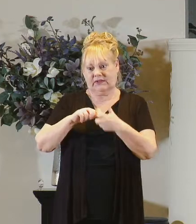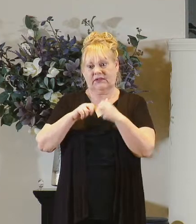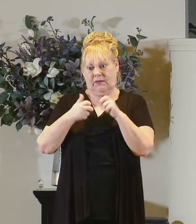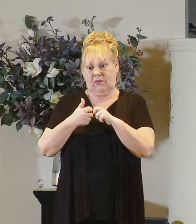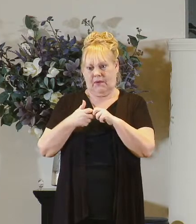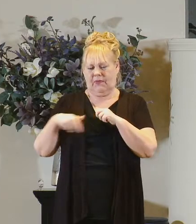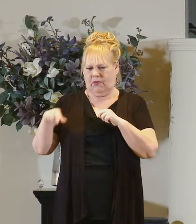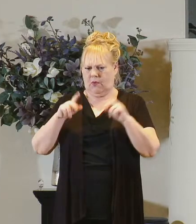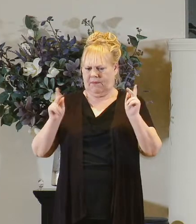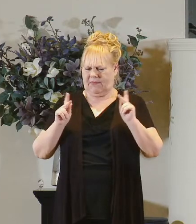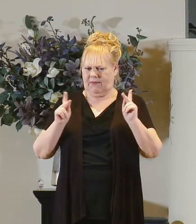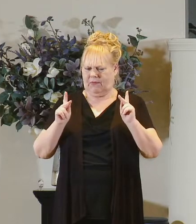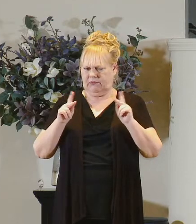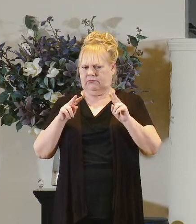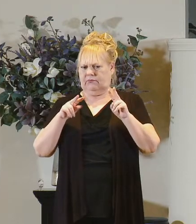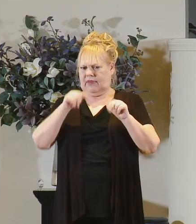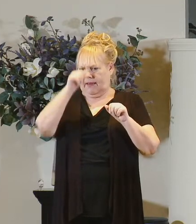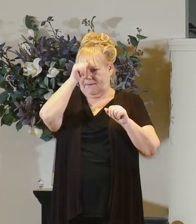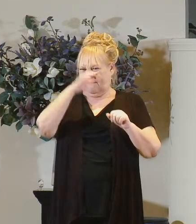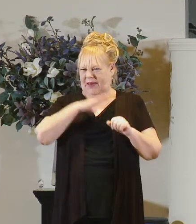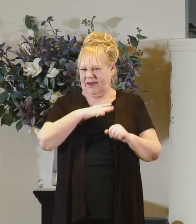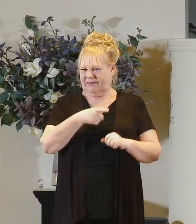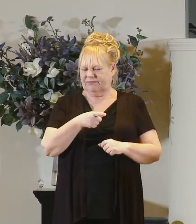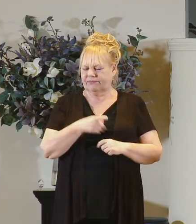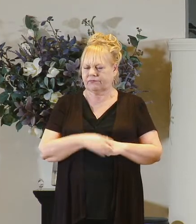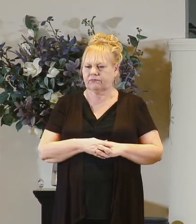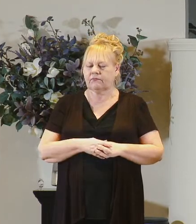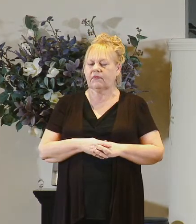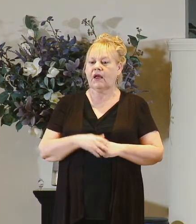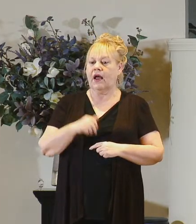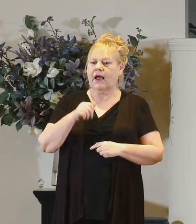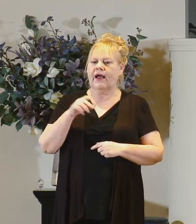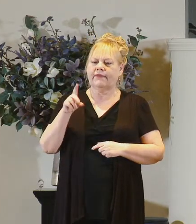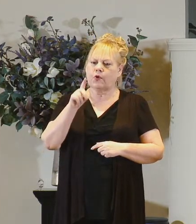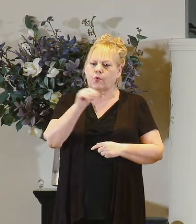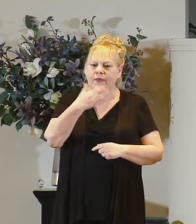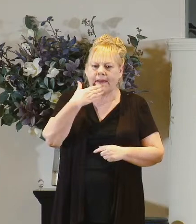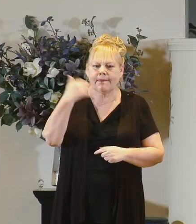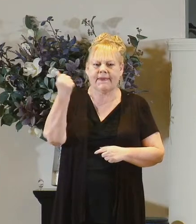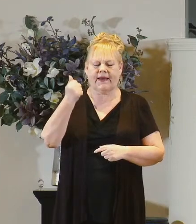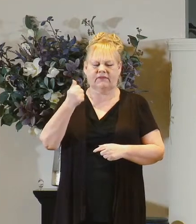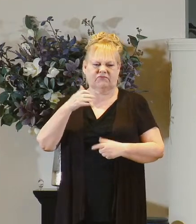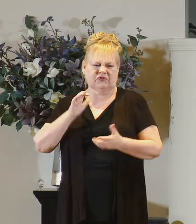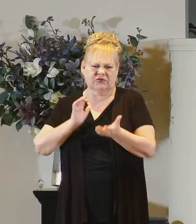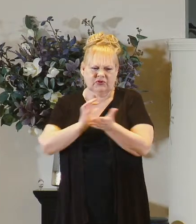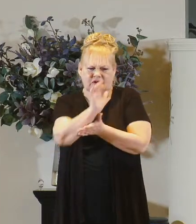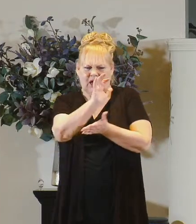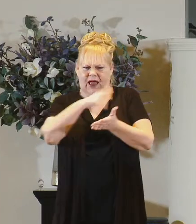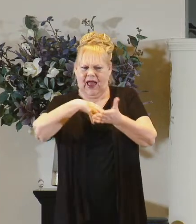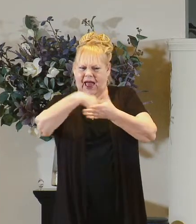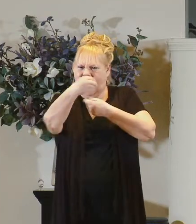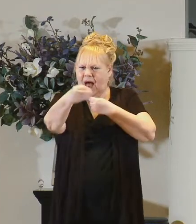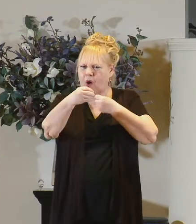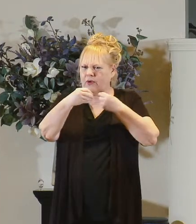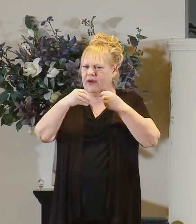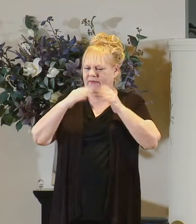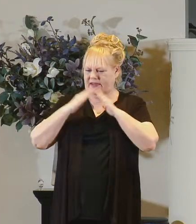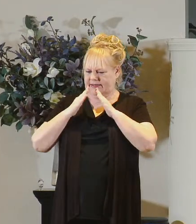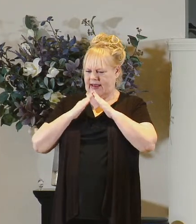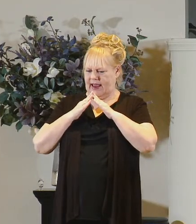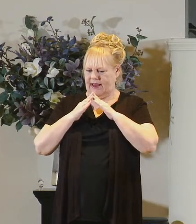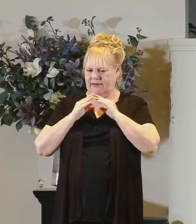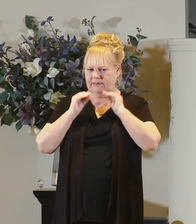and so they kind of just do the best that they can they drive this guy outside the community and they